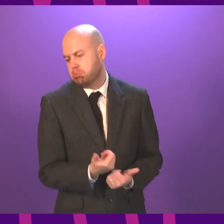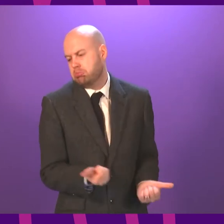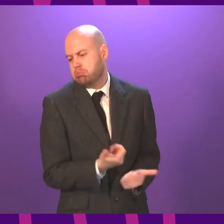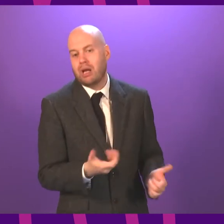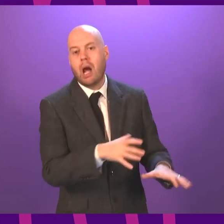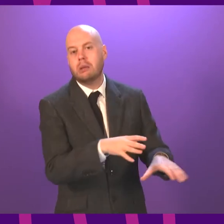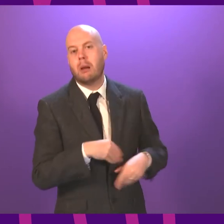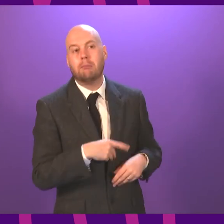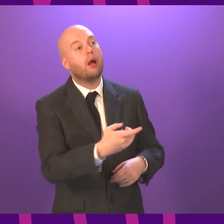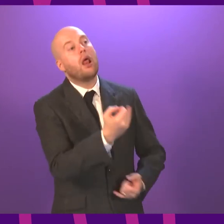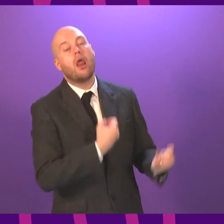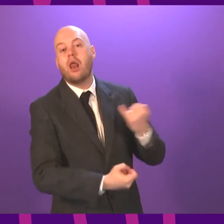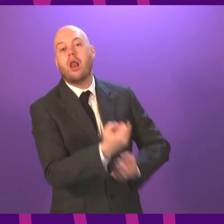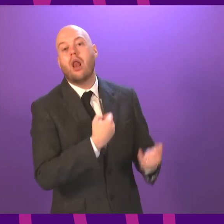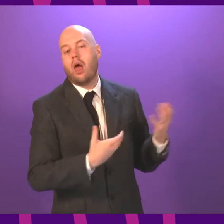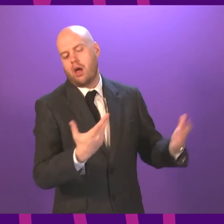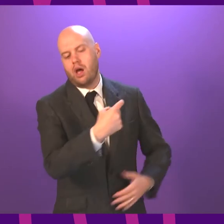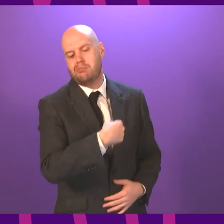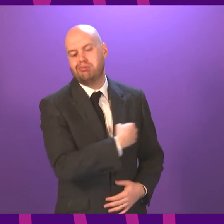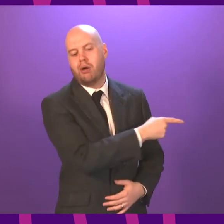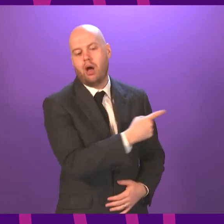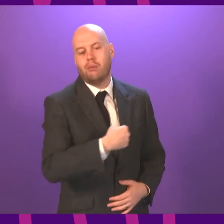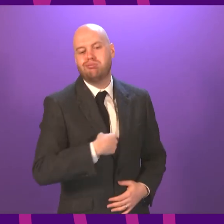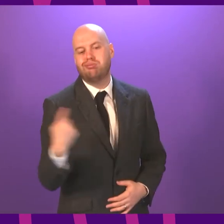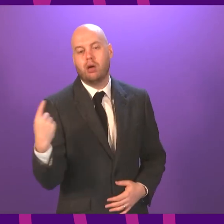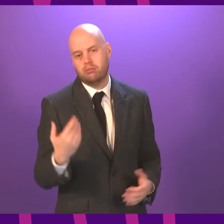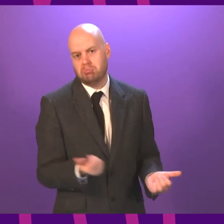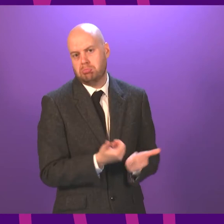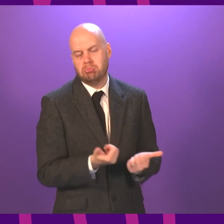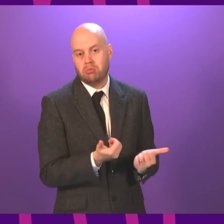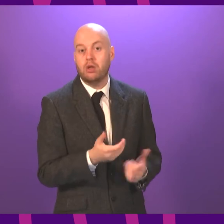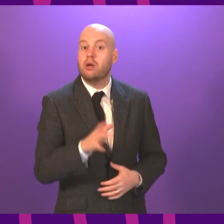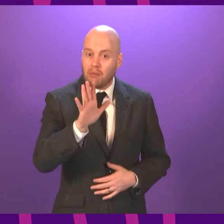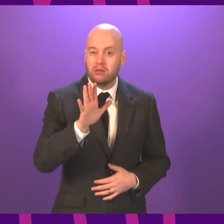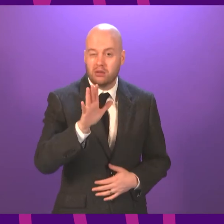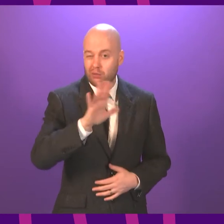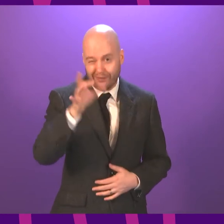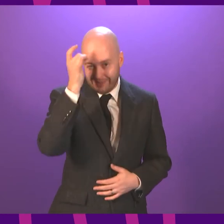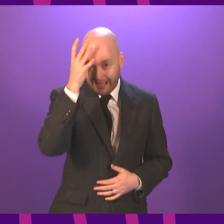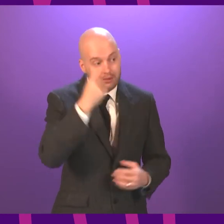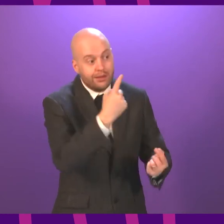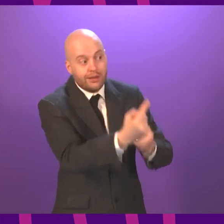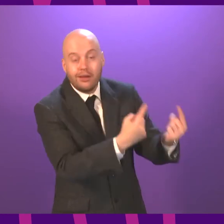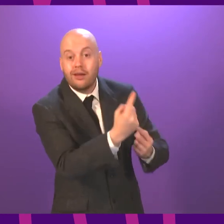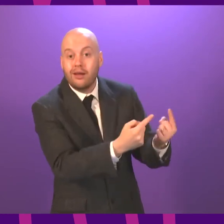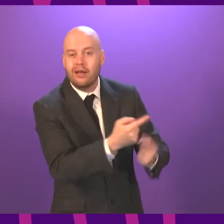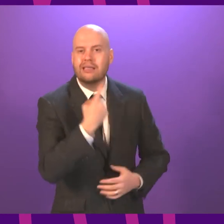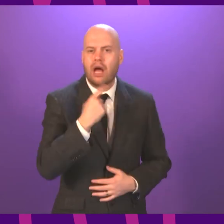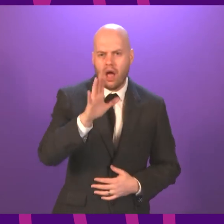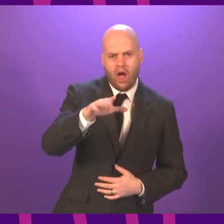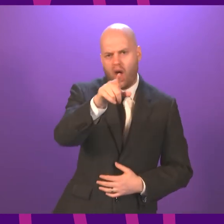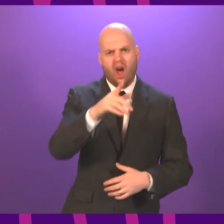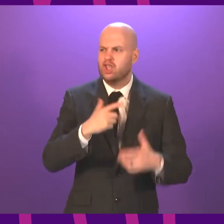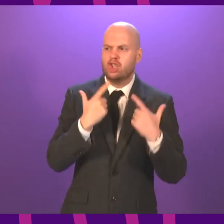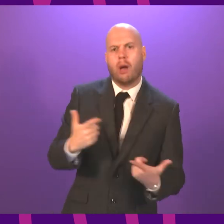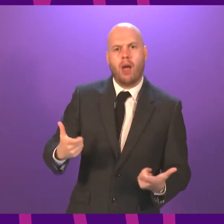quickly enough or for being not cautious enough at an earlier stage are the same people who often criticise me now for being too cautious and